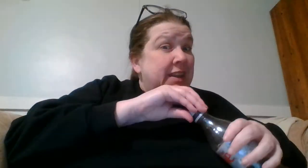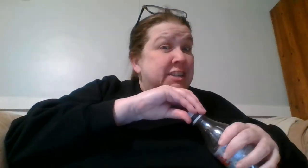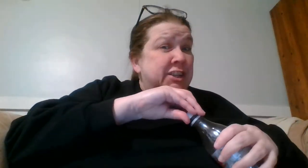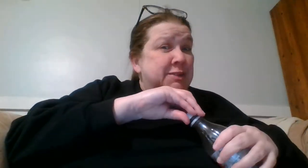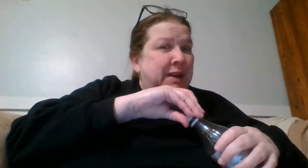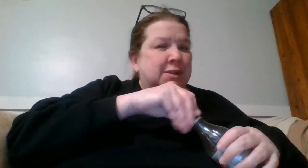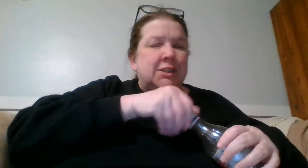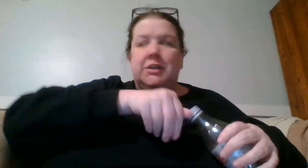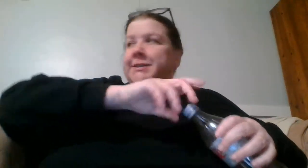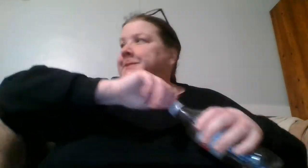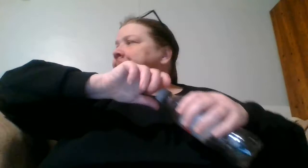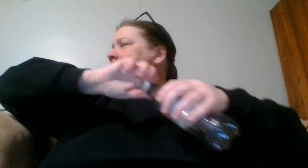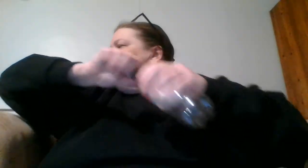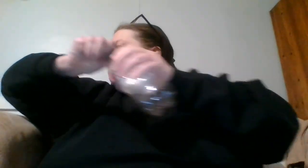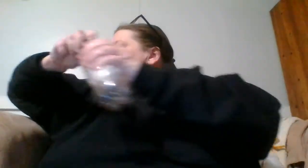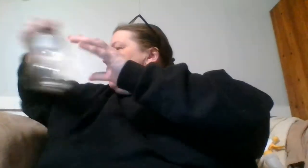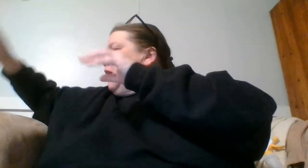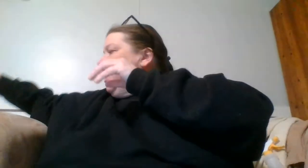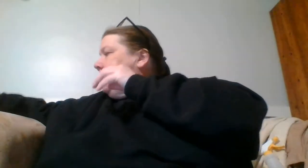excuse me I was thirsty um